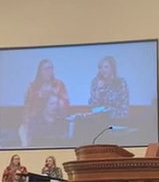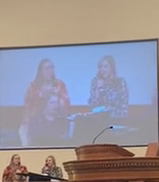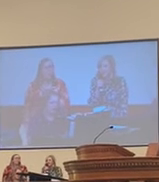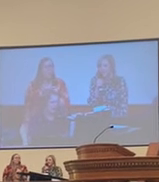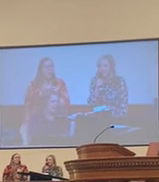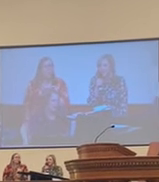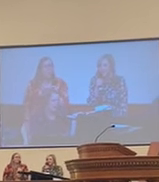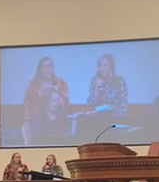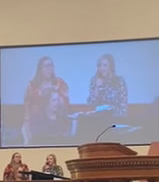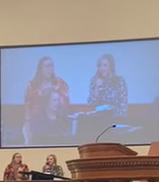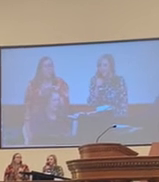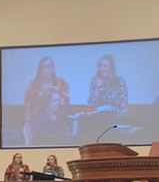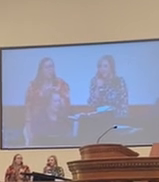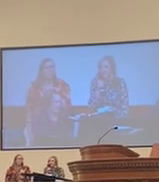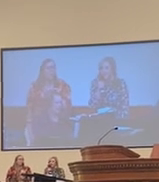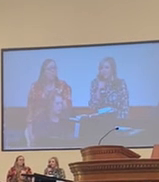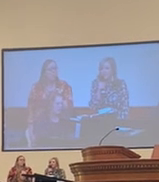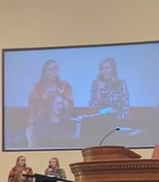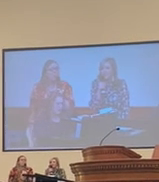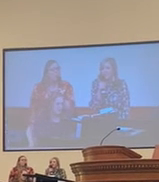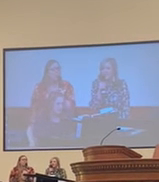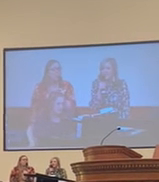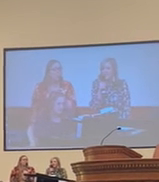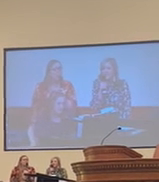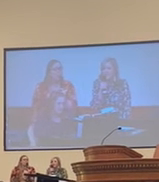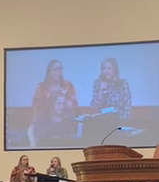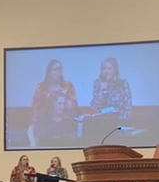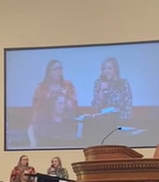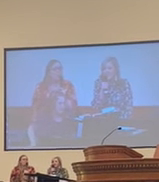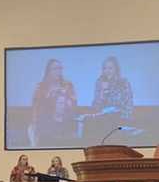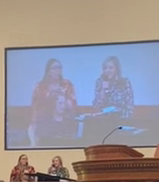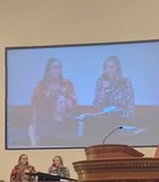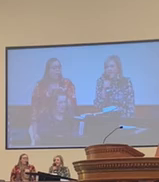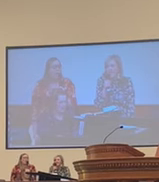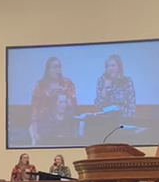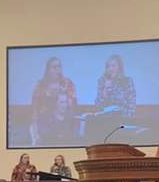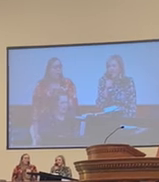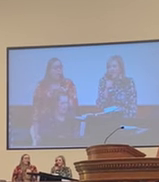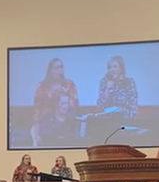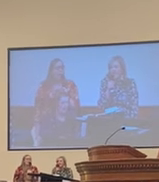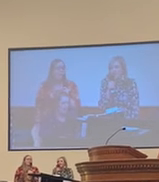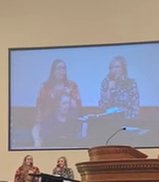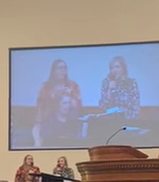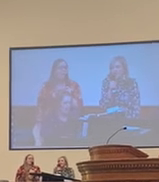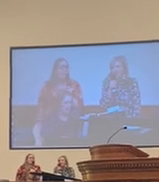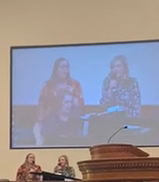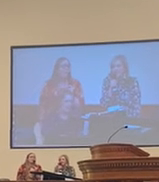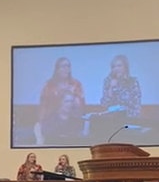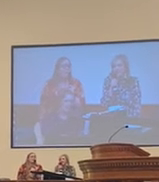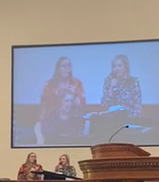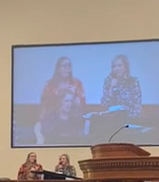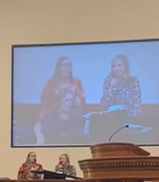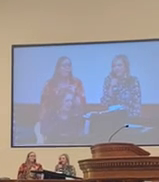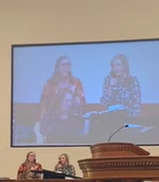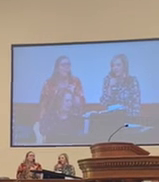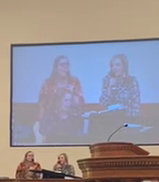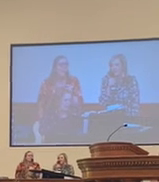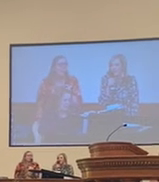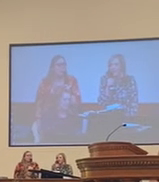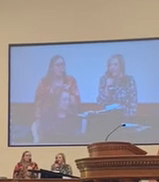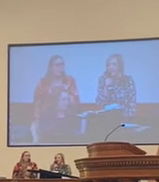Thank you, Jesus You have saved my life